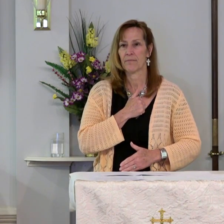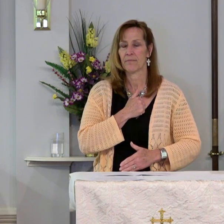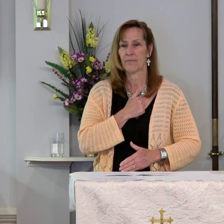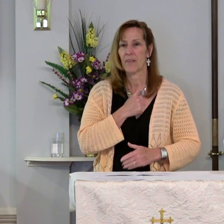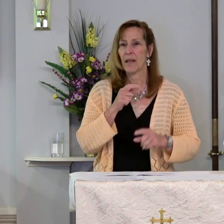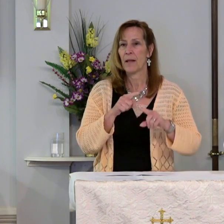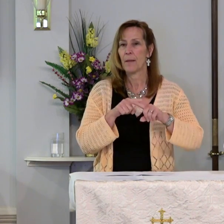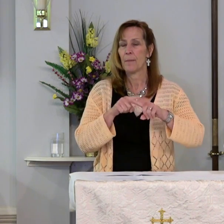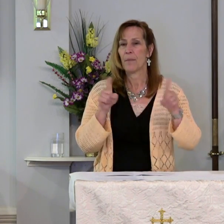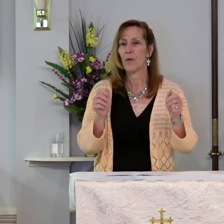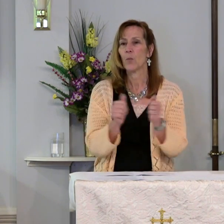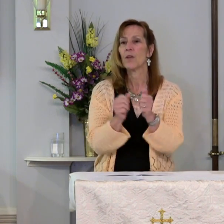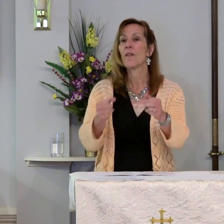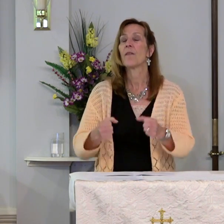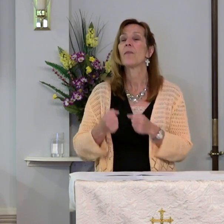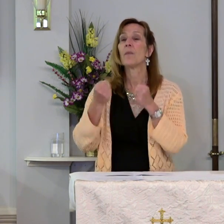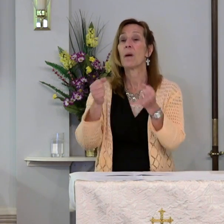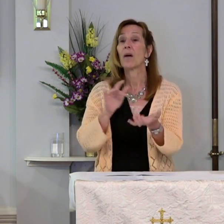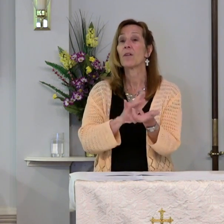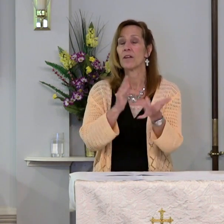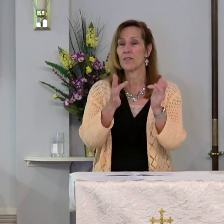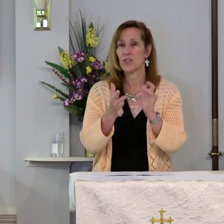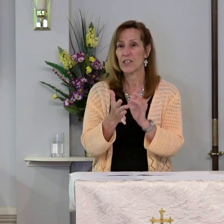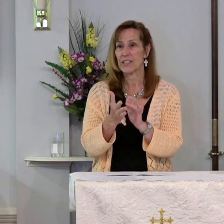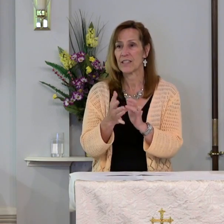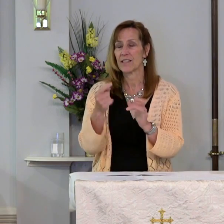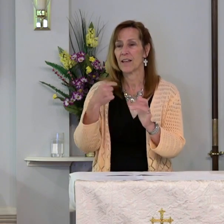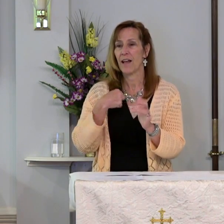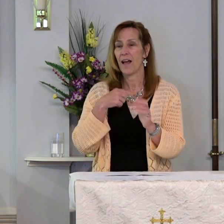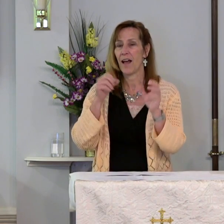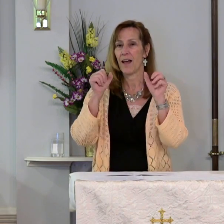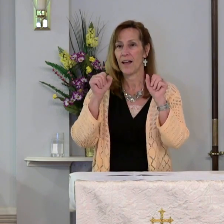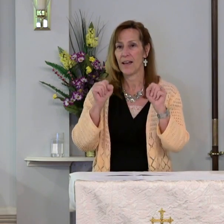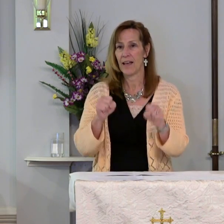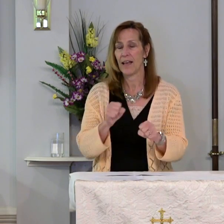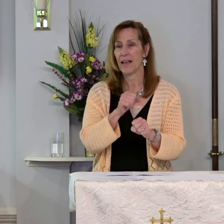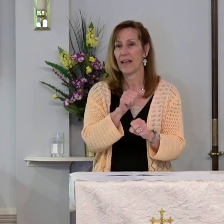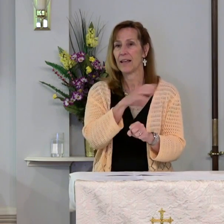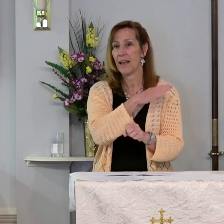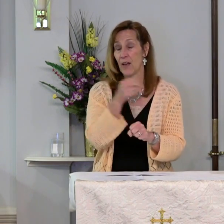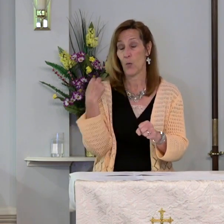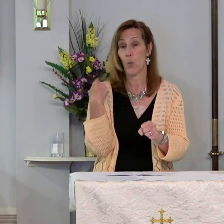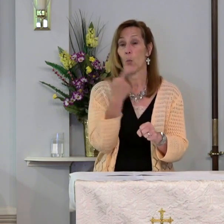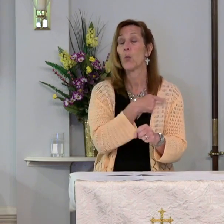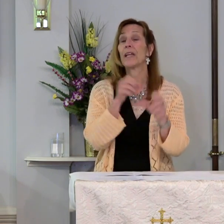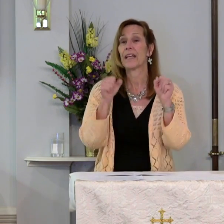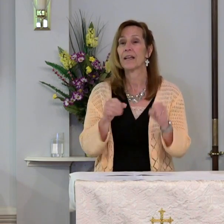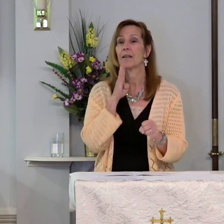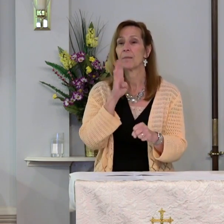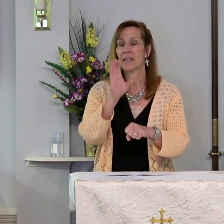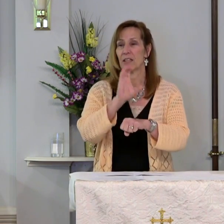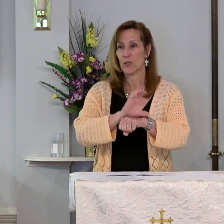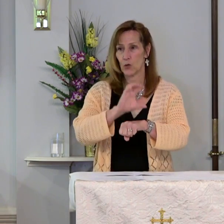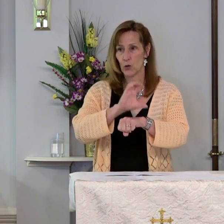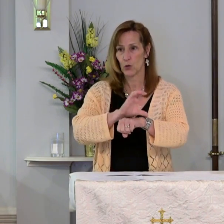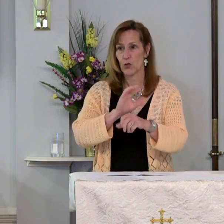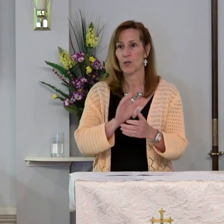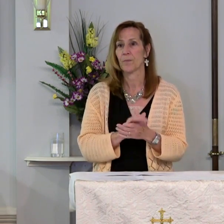but with the power of Jesus I and we can be the church,